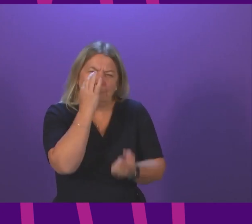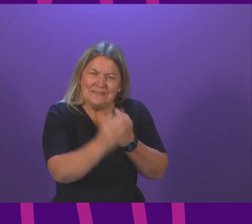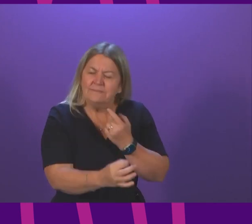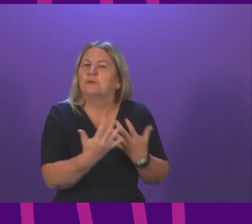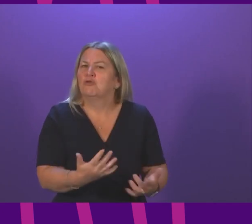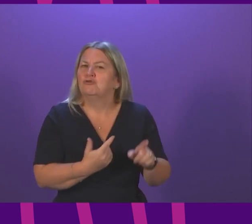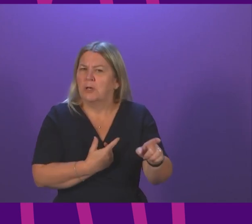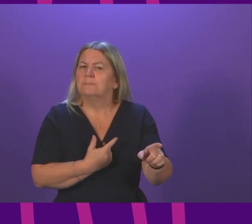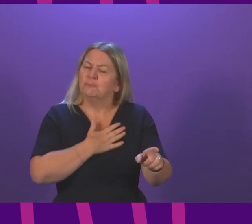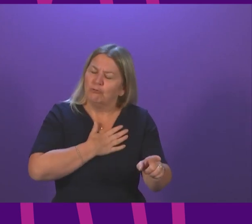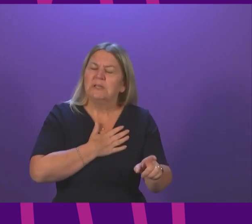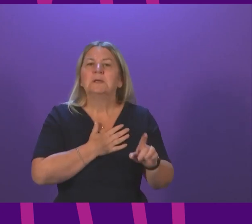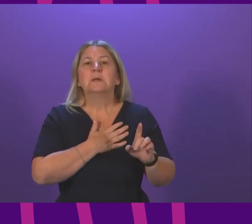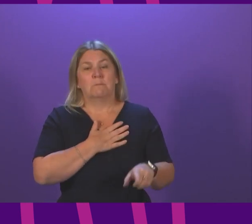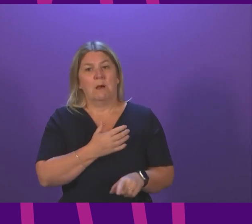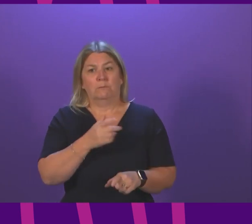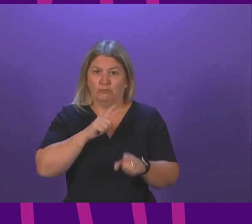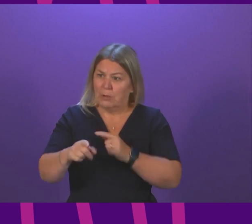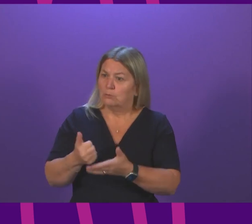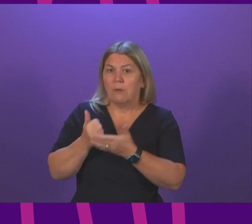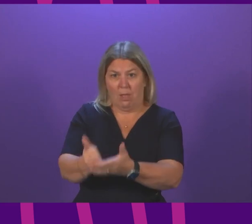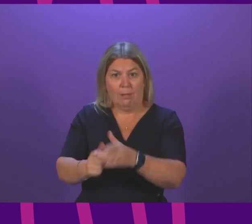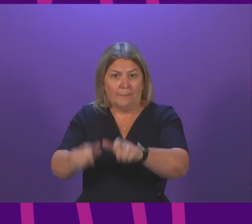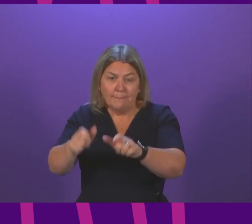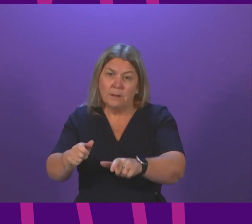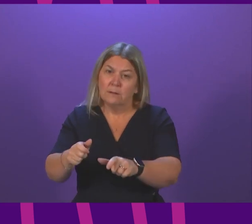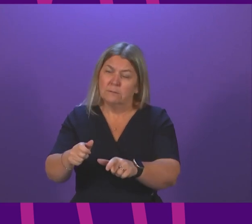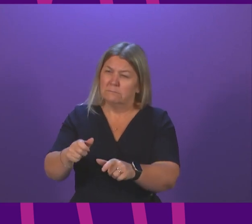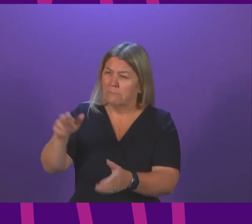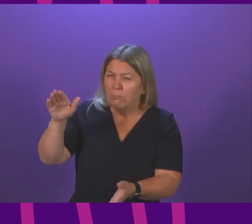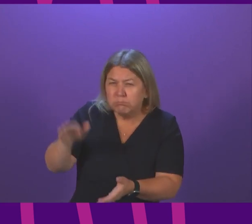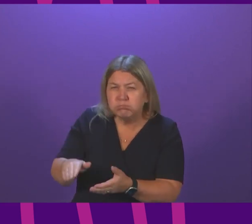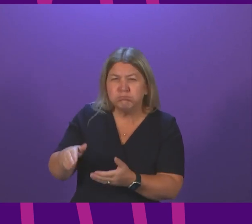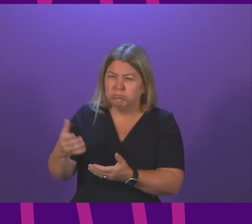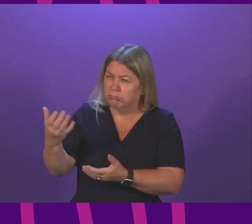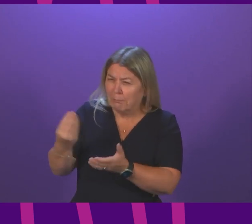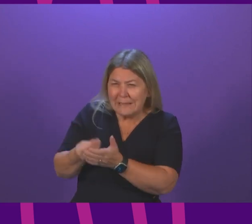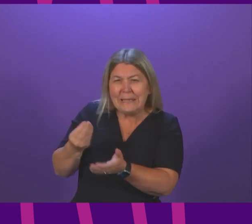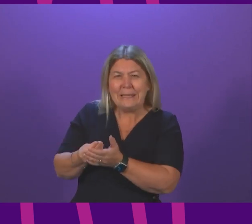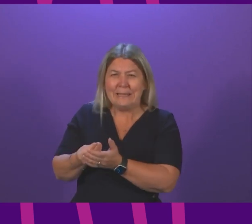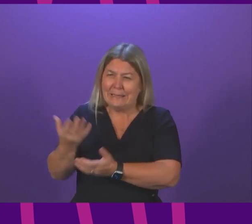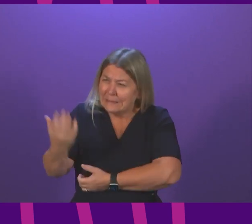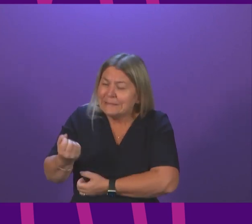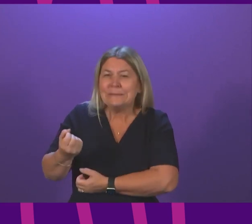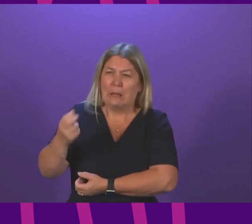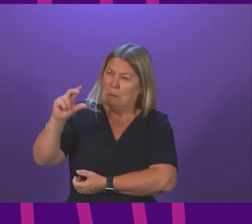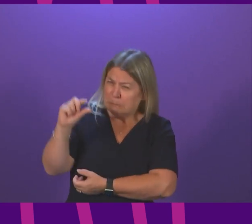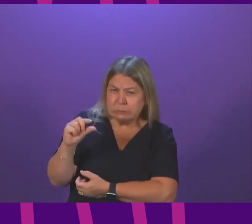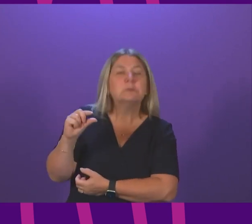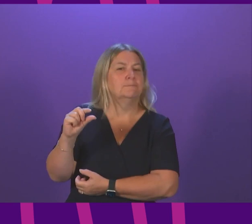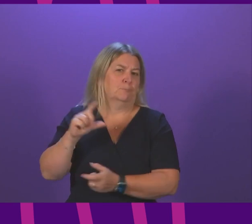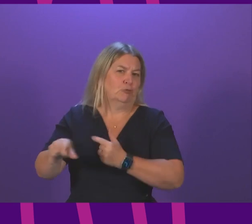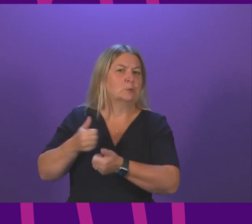help people on the lowest incomes with the cost of living crisis because I absolutely agree that is what we are facing. So,